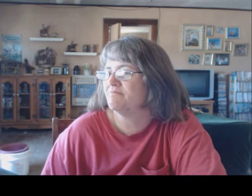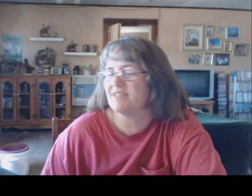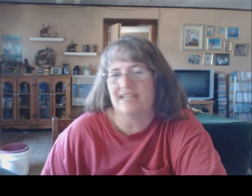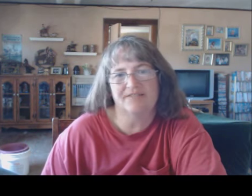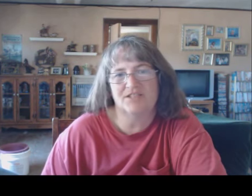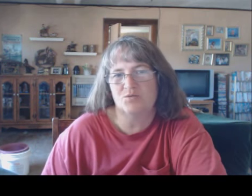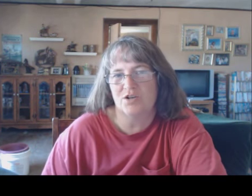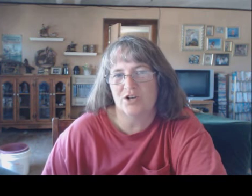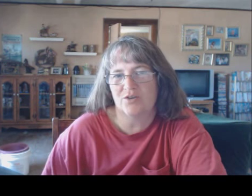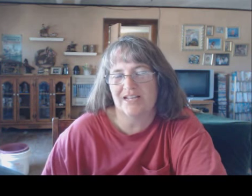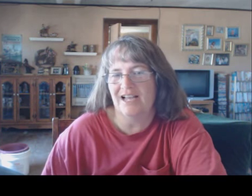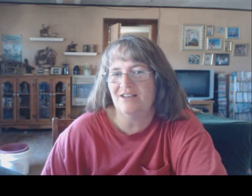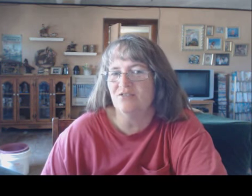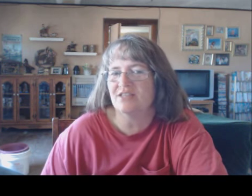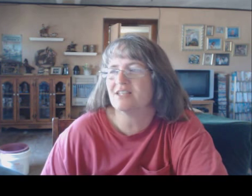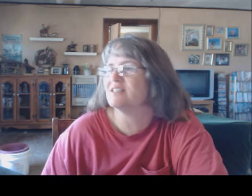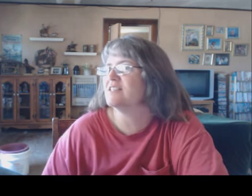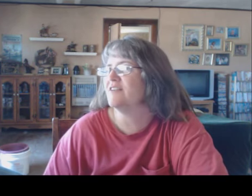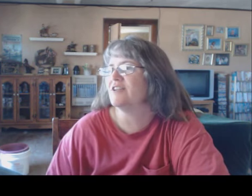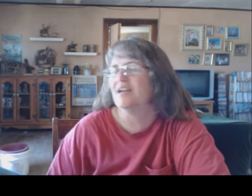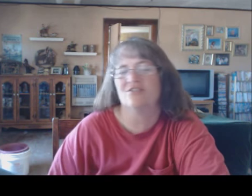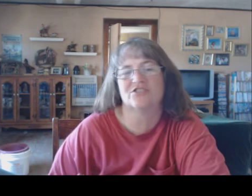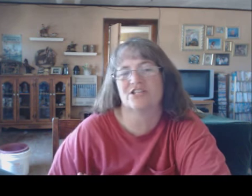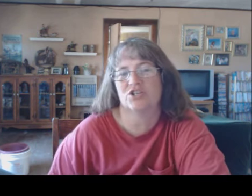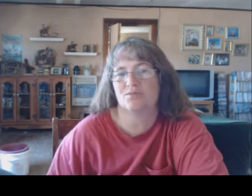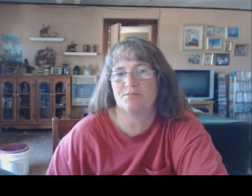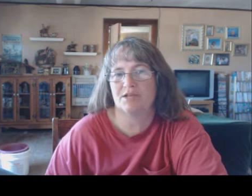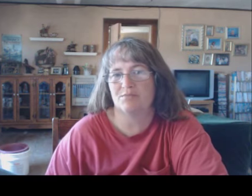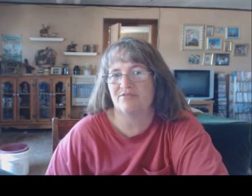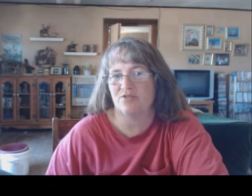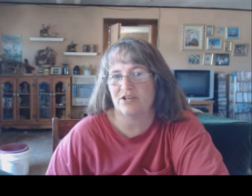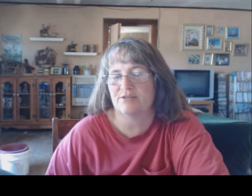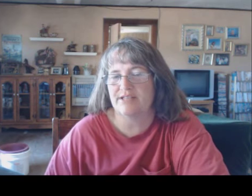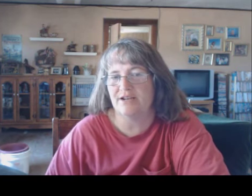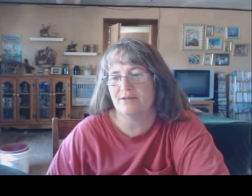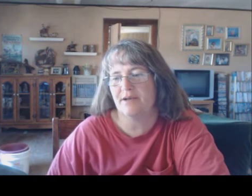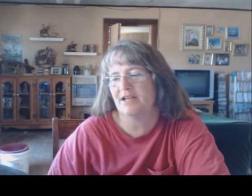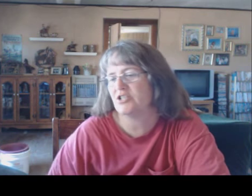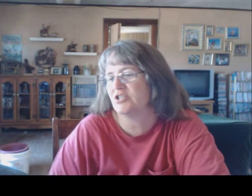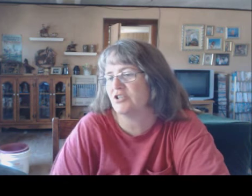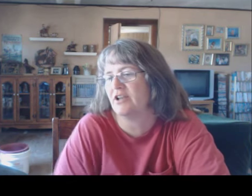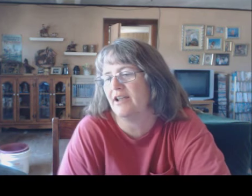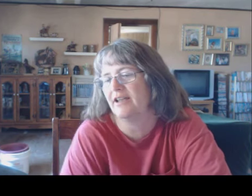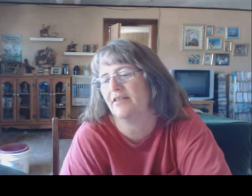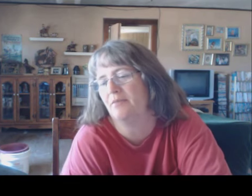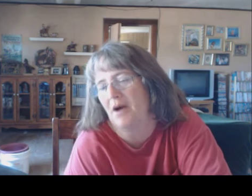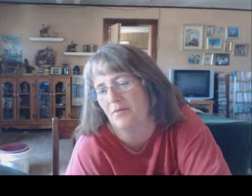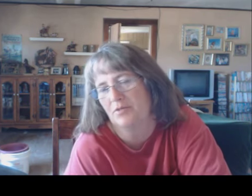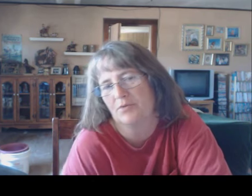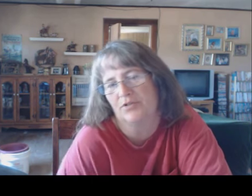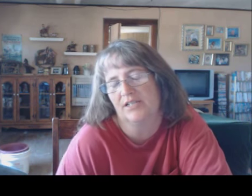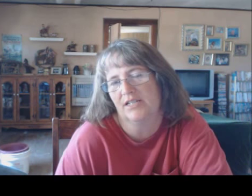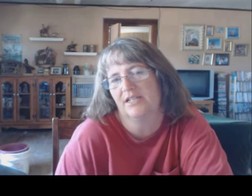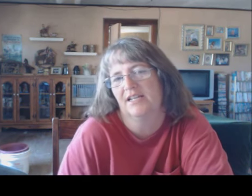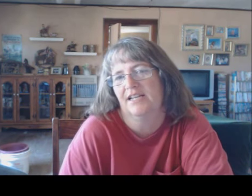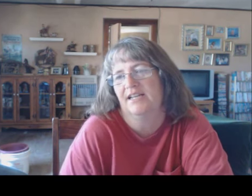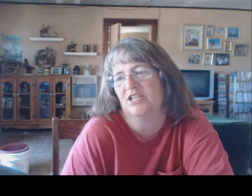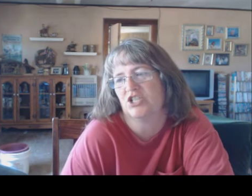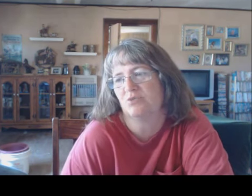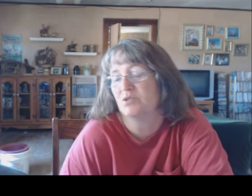The calf didn't want to go in. I don't think this calf had ever seen a human being before. It was out on a pasture. And the mom was pulled in. And she